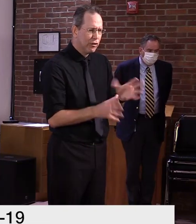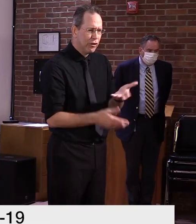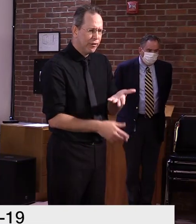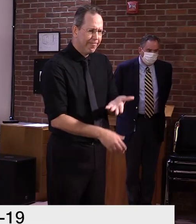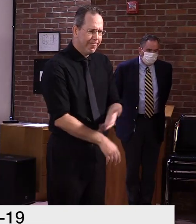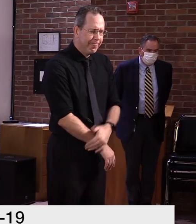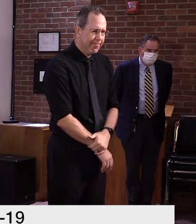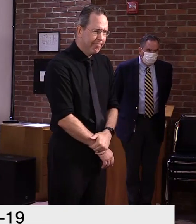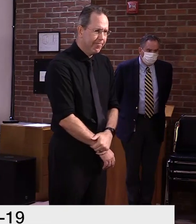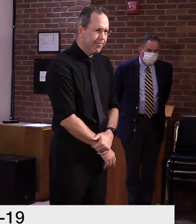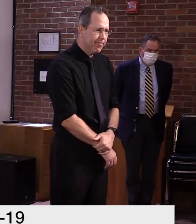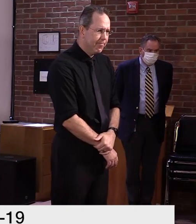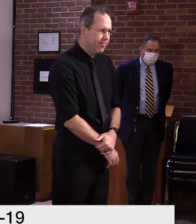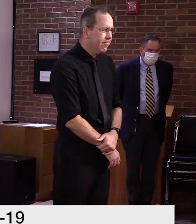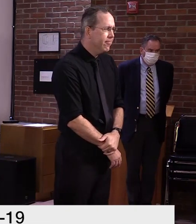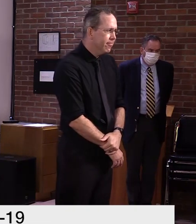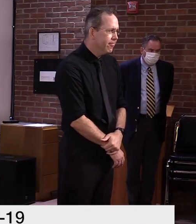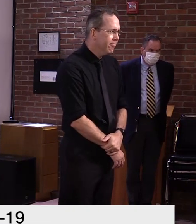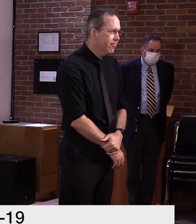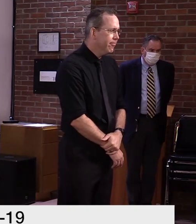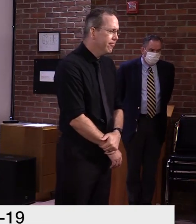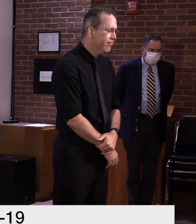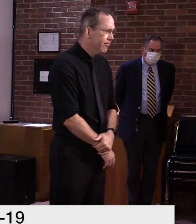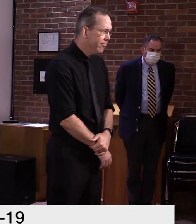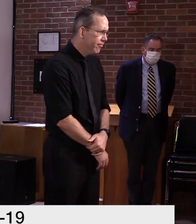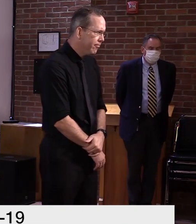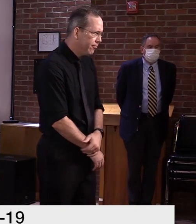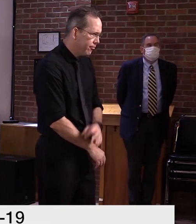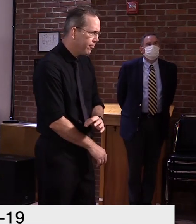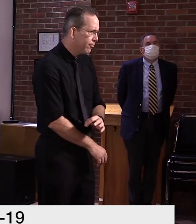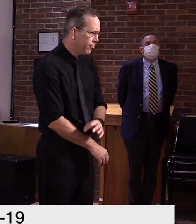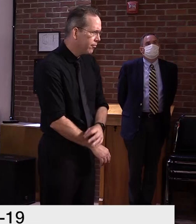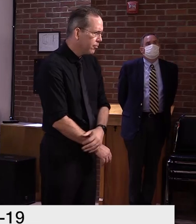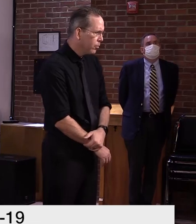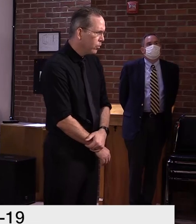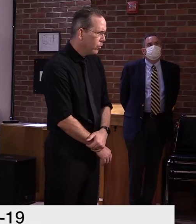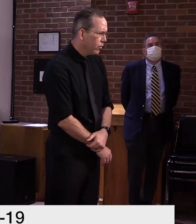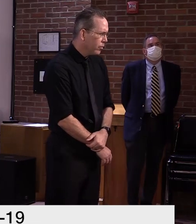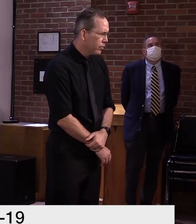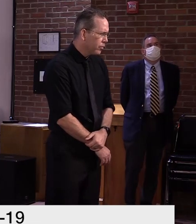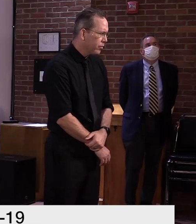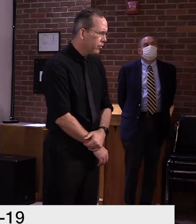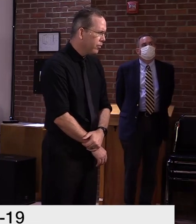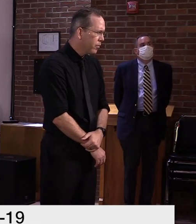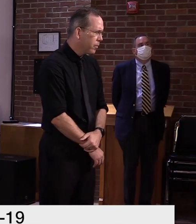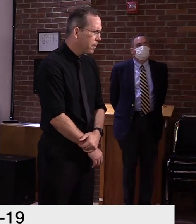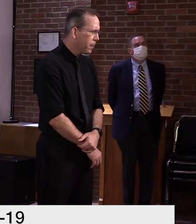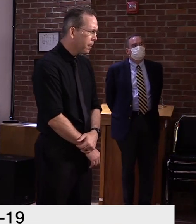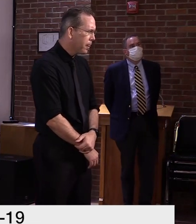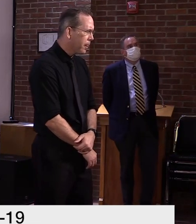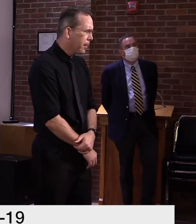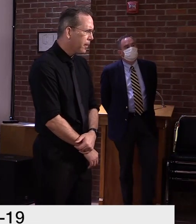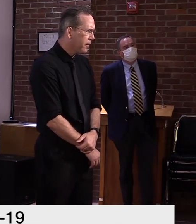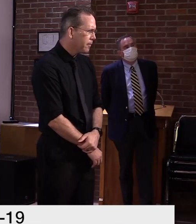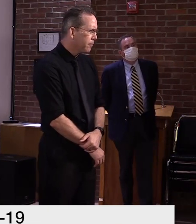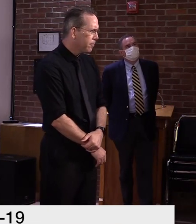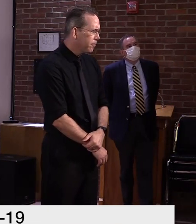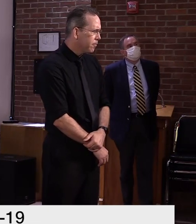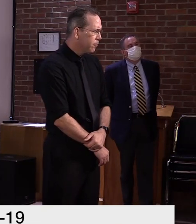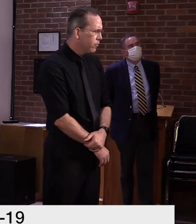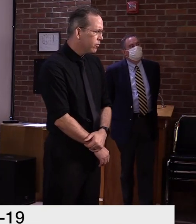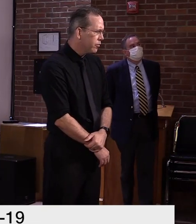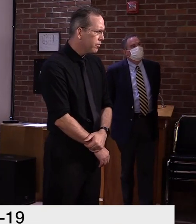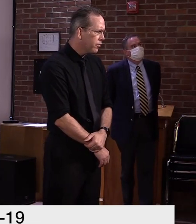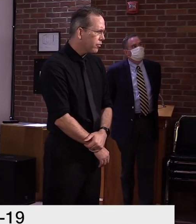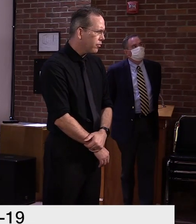Okay. I know the gentleman in a small community, the test is positive and it showed up on the data. He later